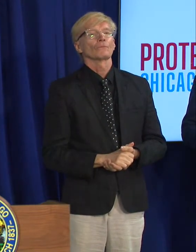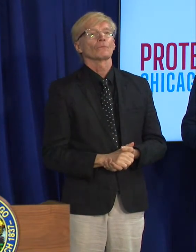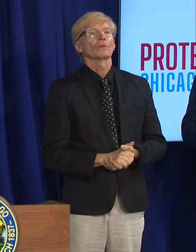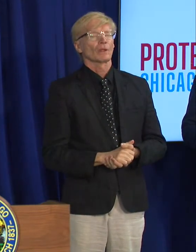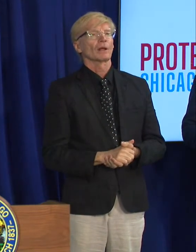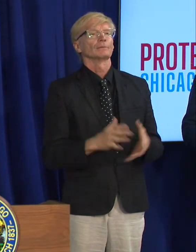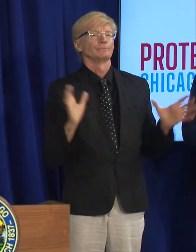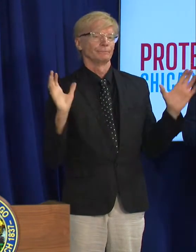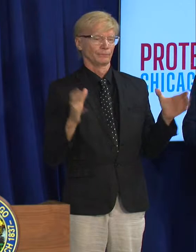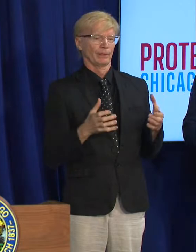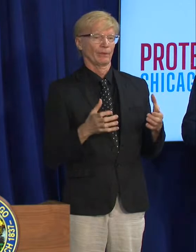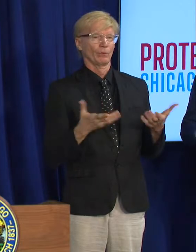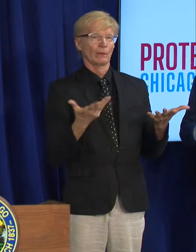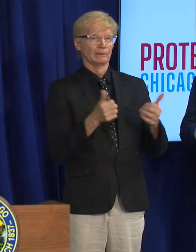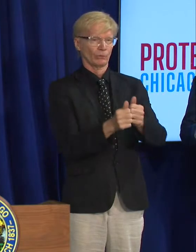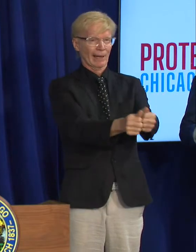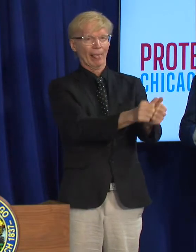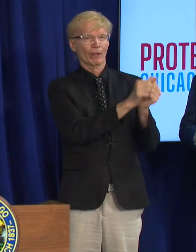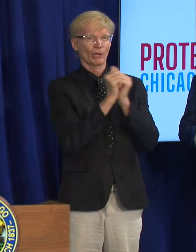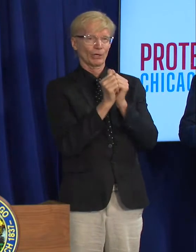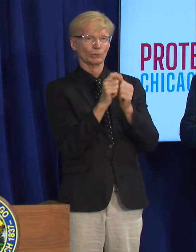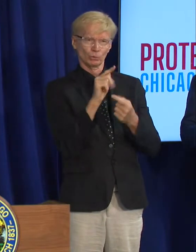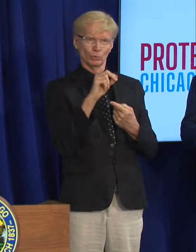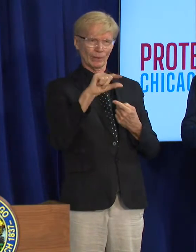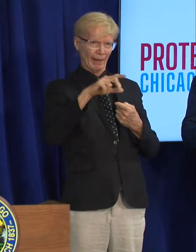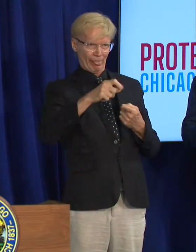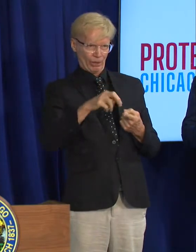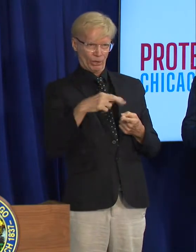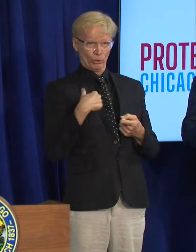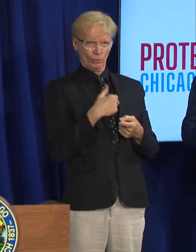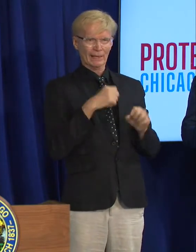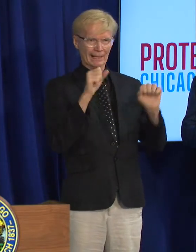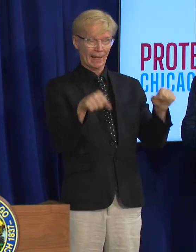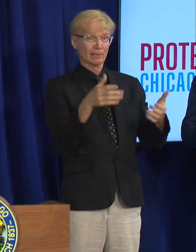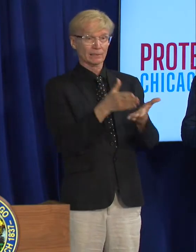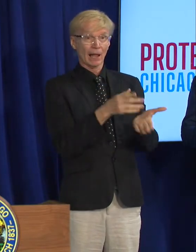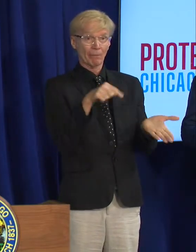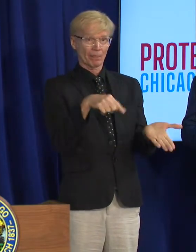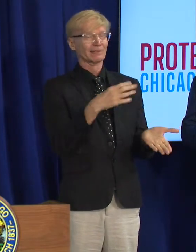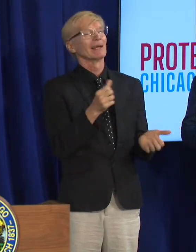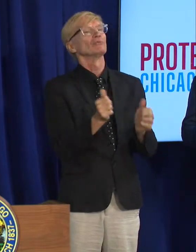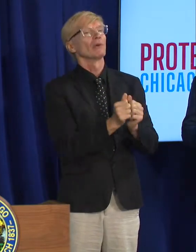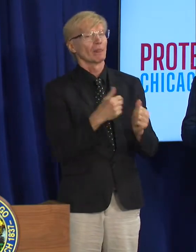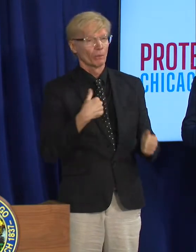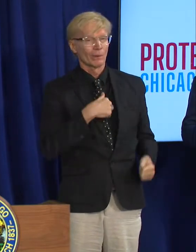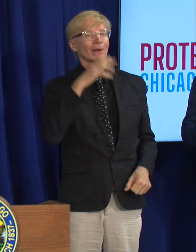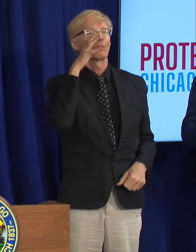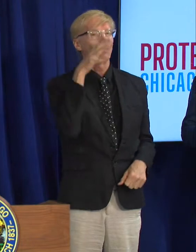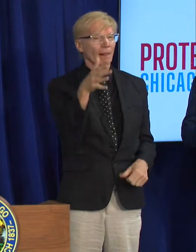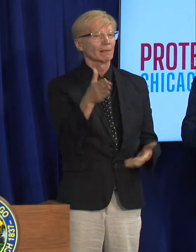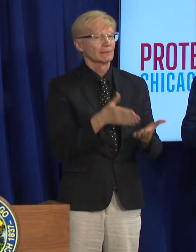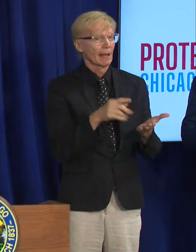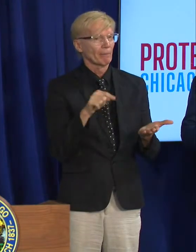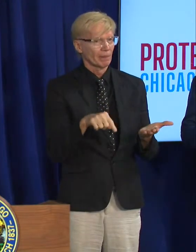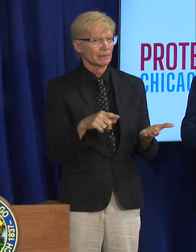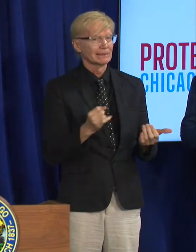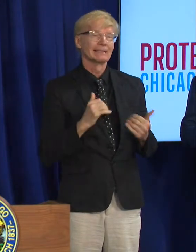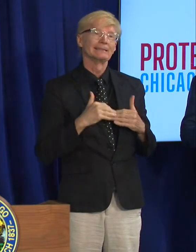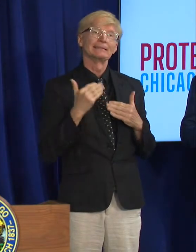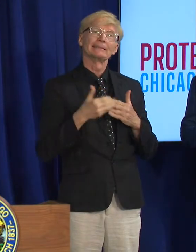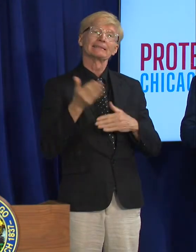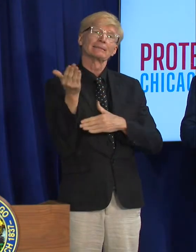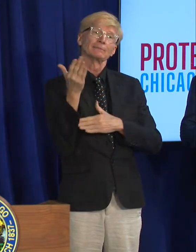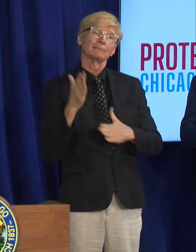to highlight the together theme that together we can stop this and together we will stop this and I would like to introduce our next